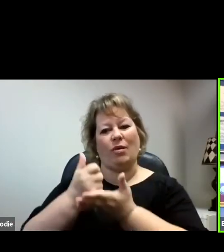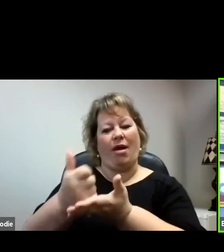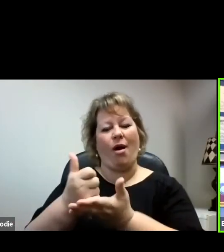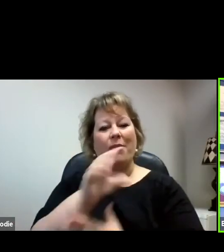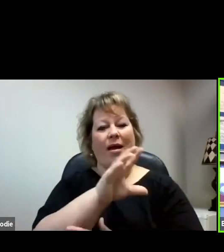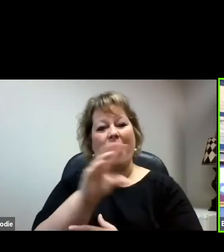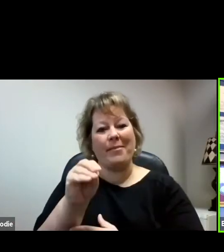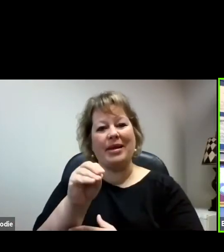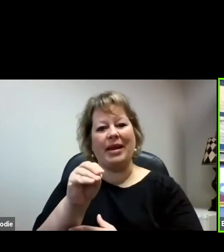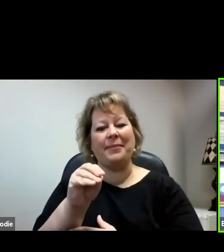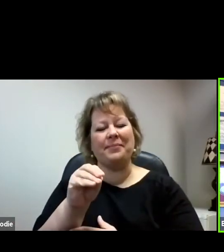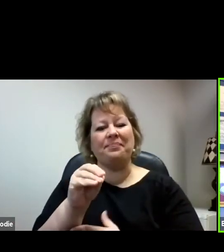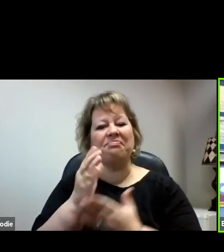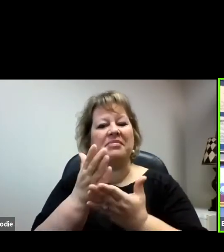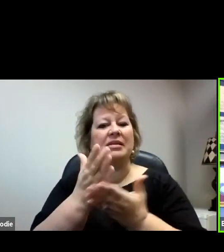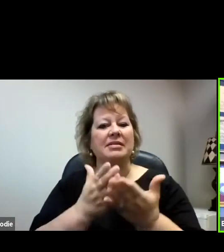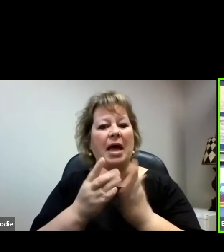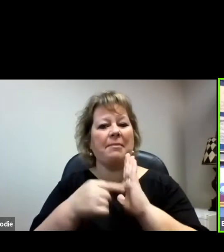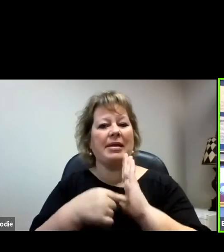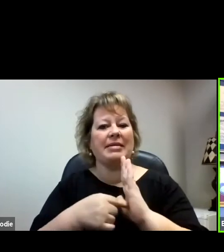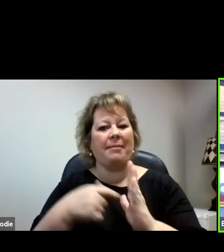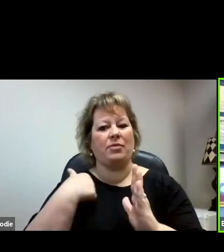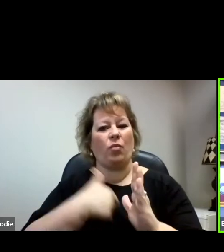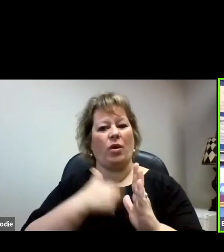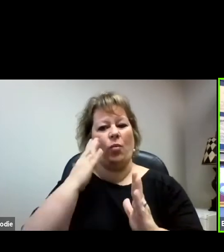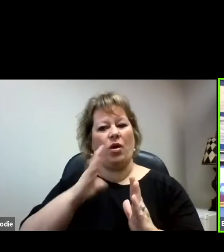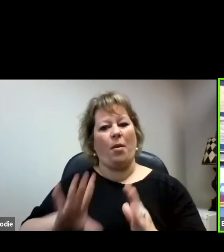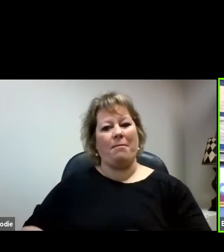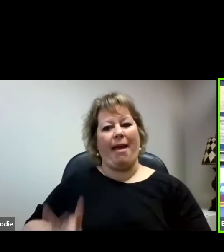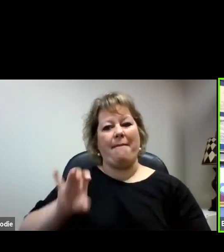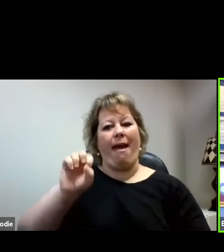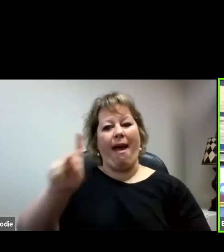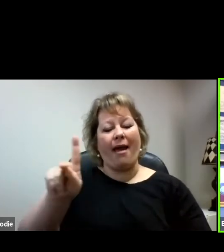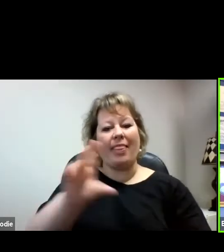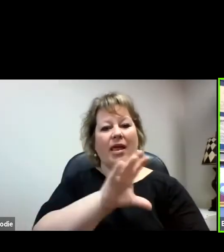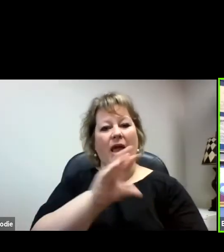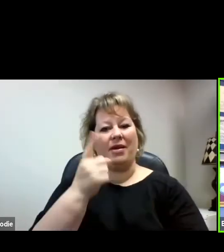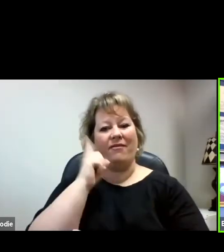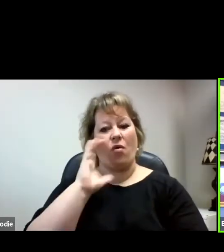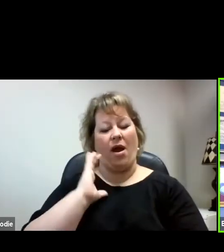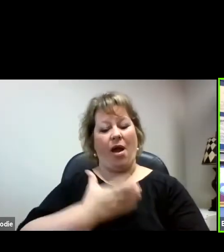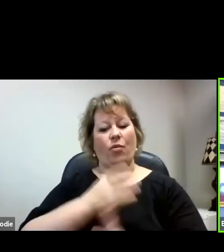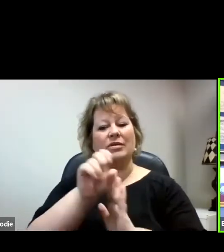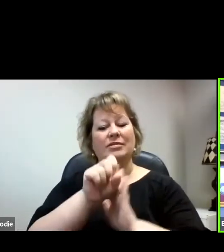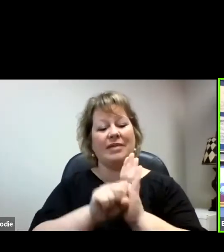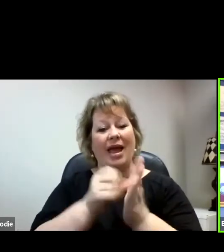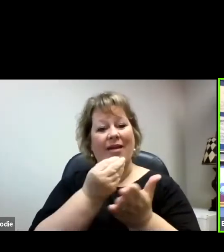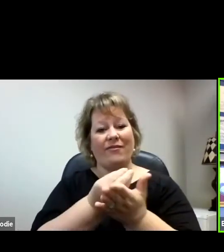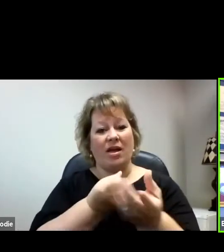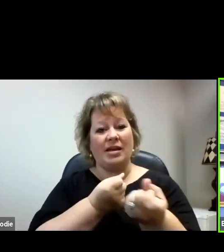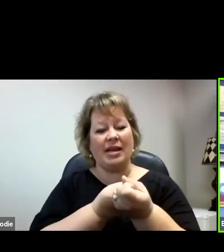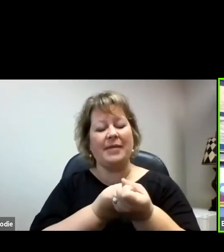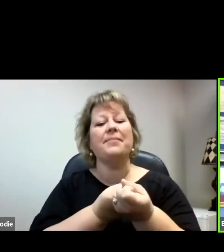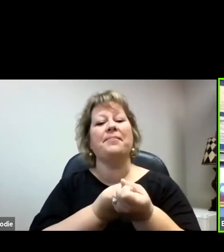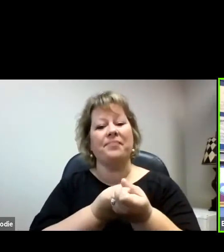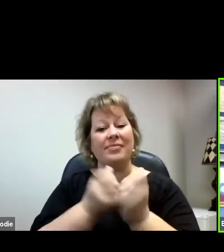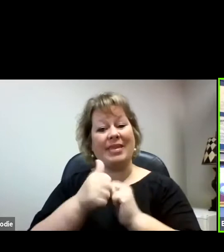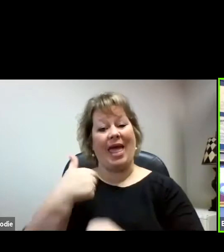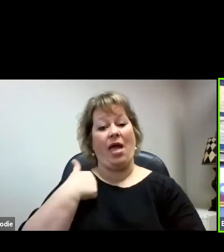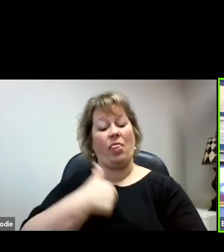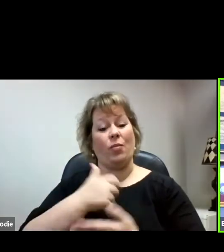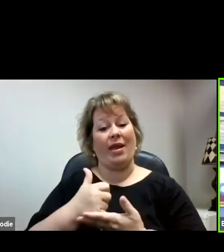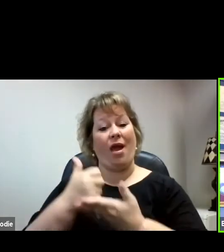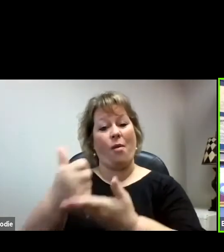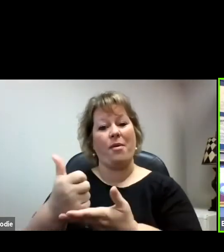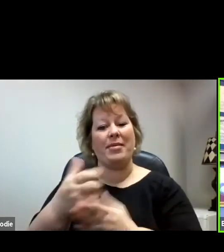in some cases, reimburse the company for, are state-funded. How we help them is through